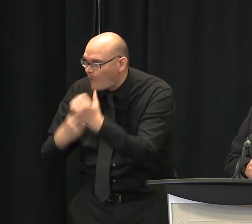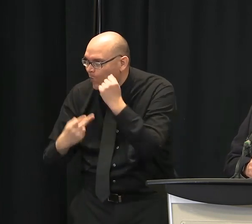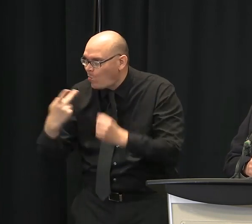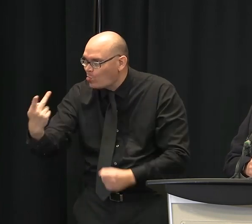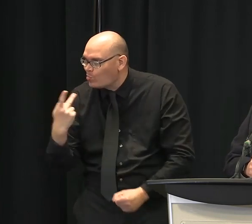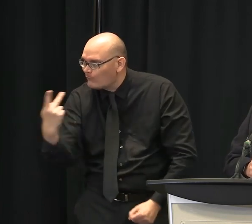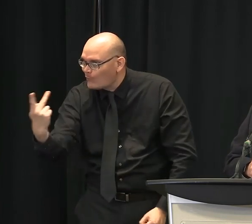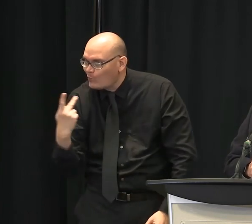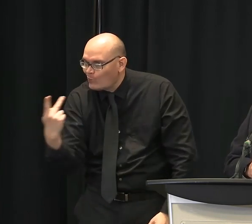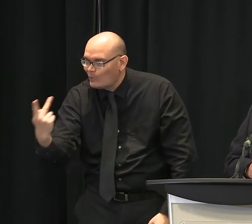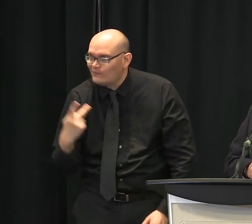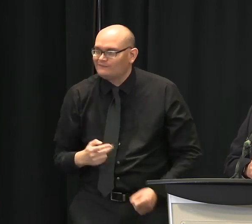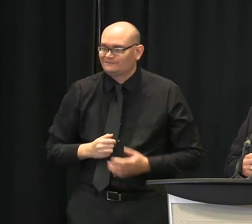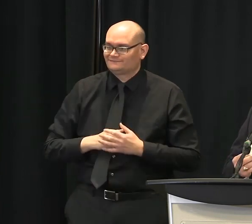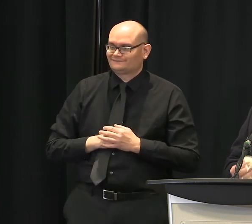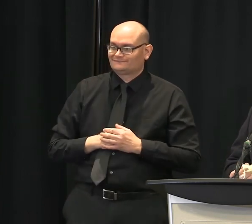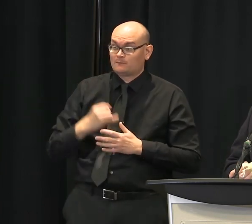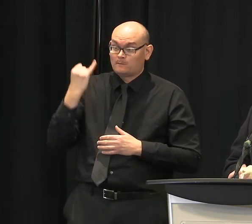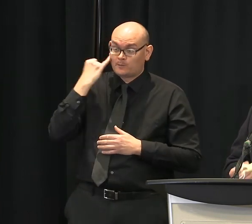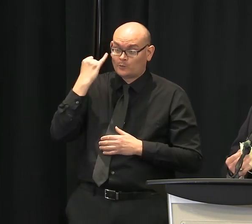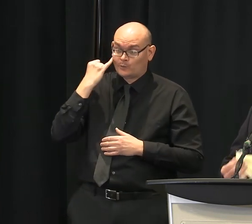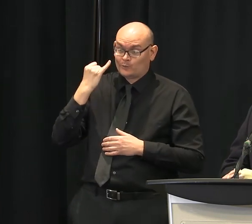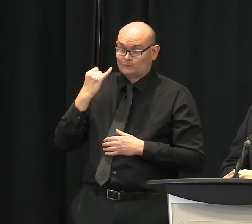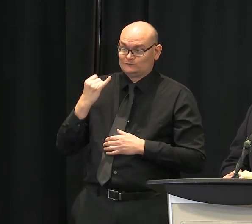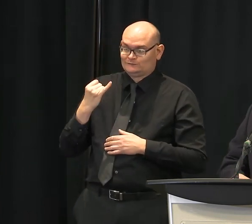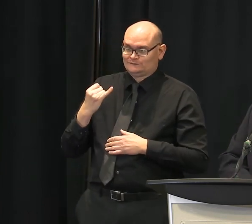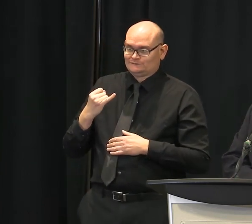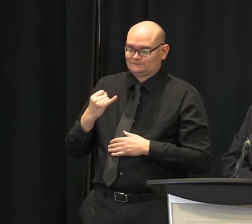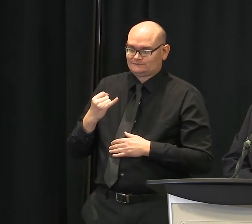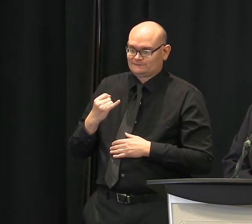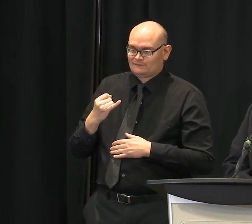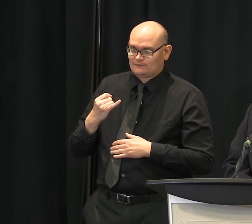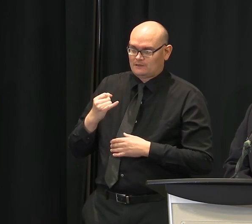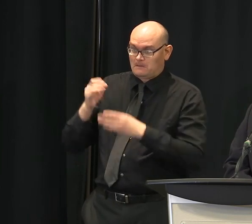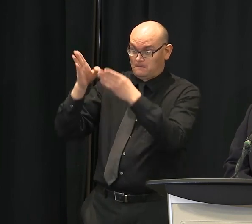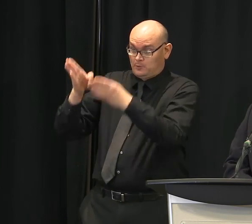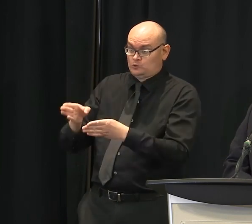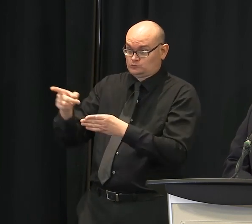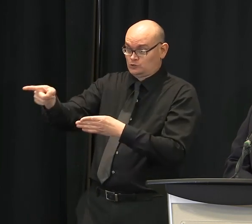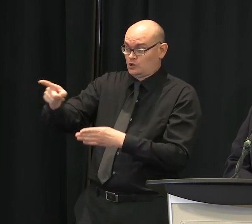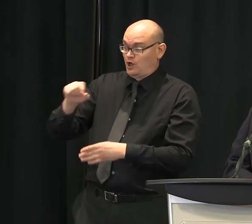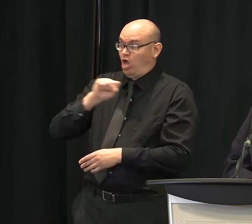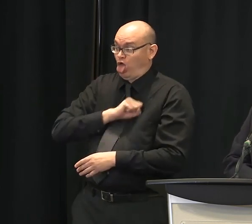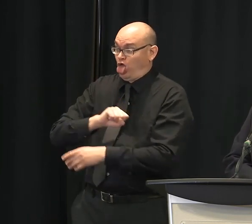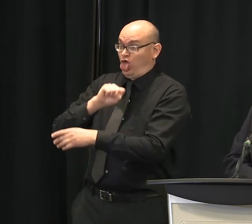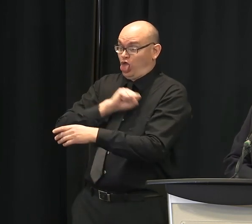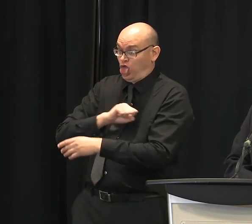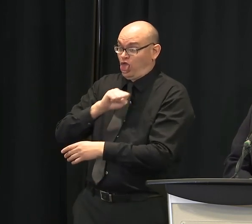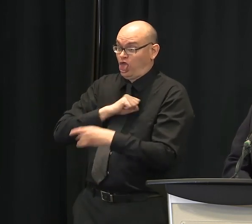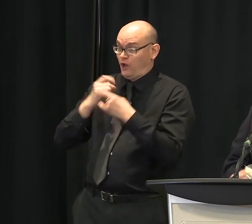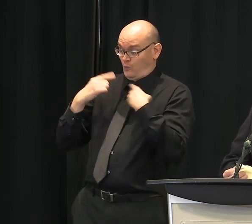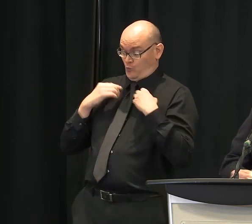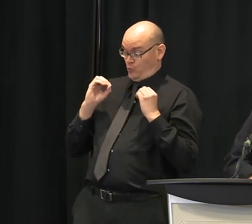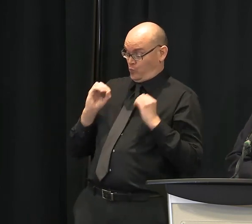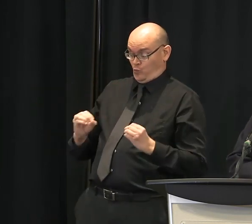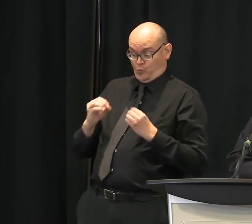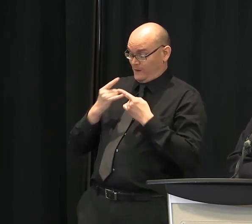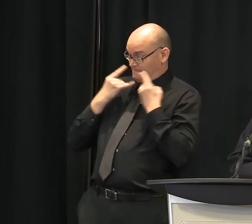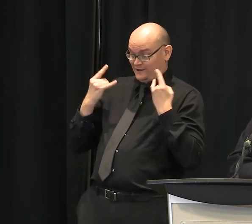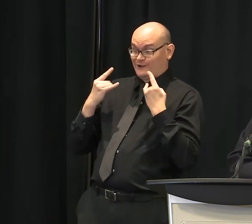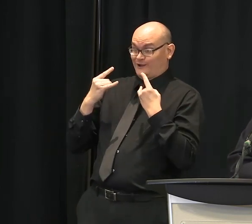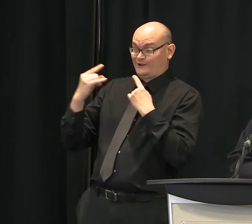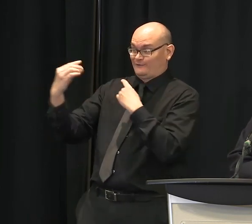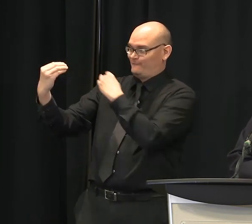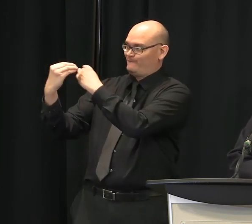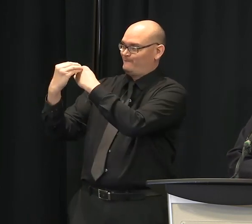sneezes, your chance of inhaling that goes down, you know, significantly from that standpoint. So it's really both – and to your point, I don't mind